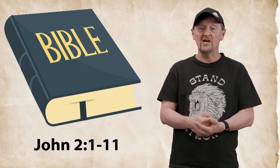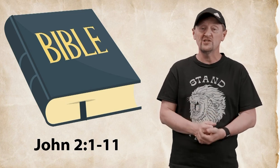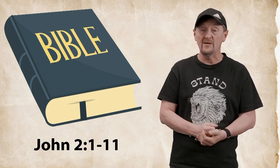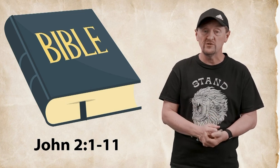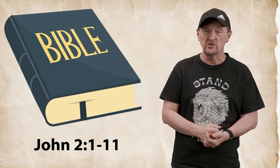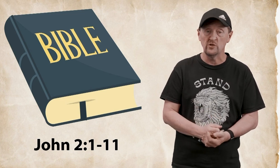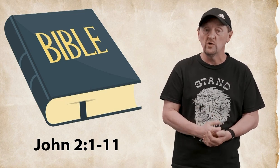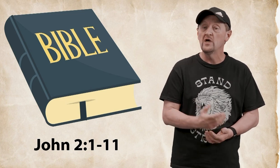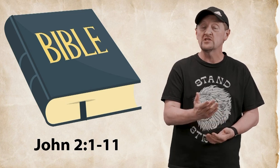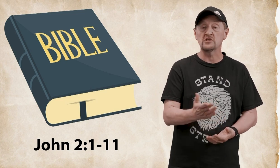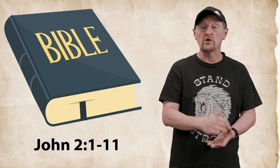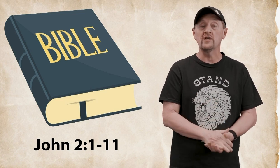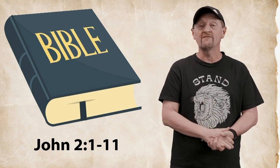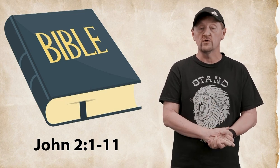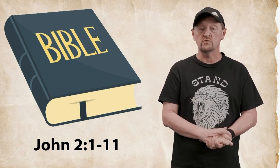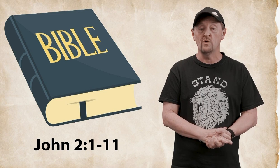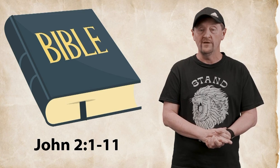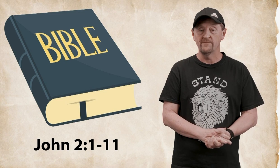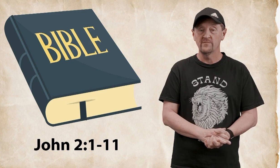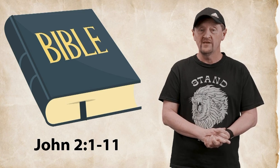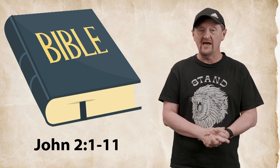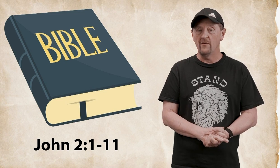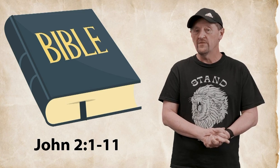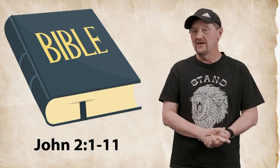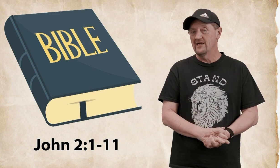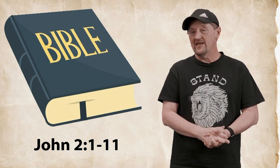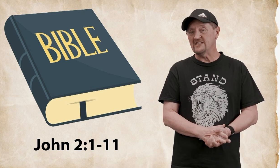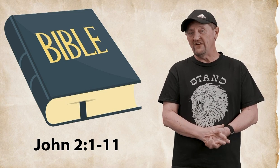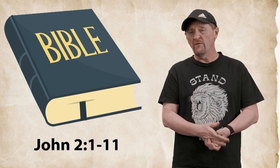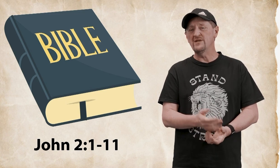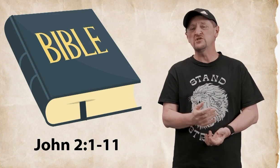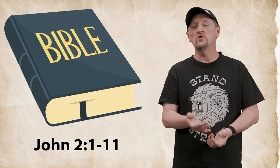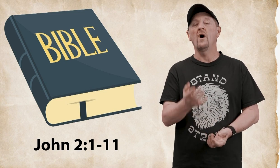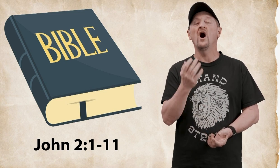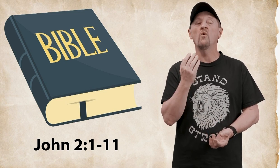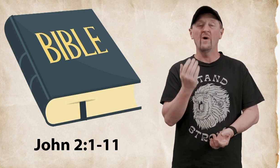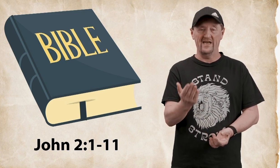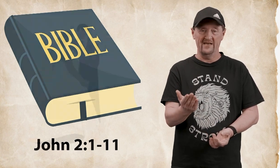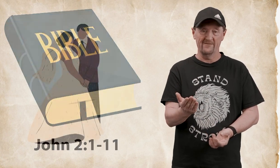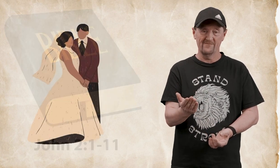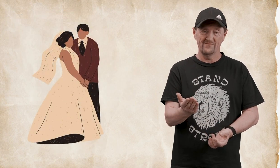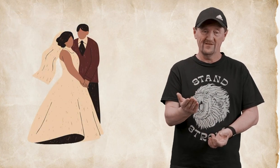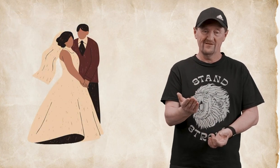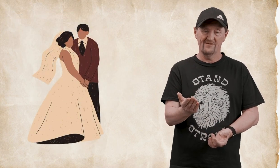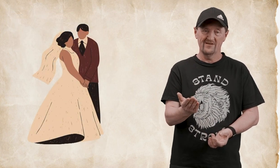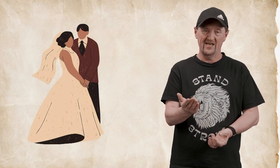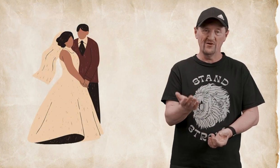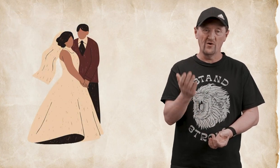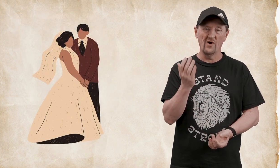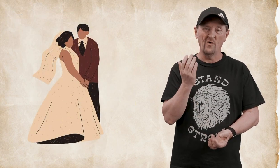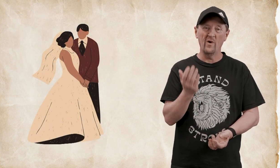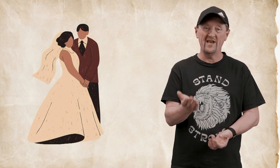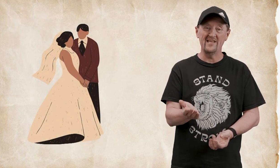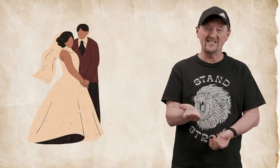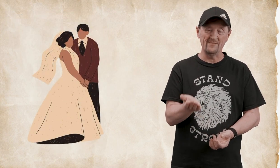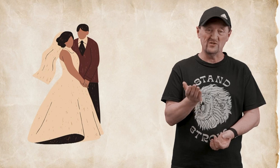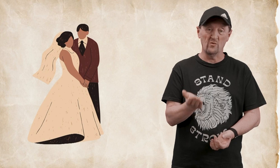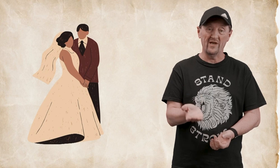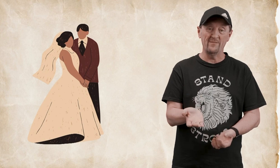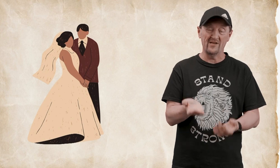chapter 2 starting in verse 1. Now kids have you ever been to a wedding and you're going a wedding yes I've been to a wedding because